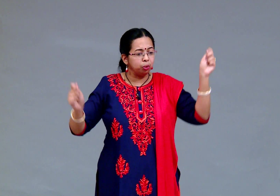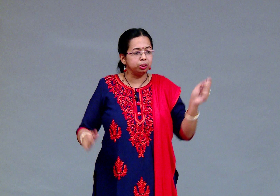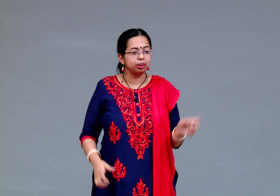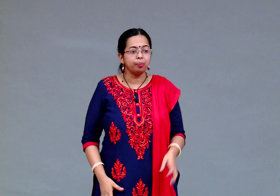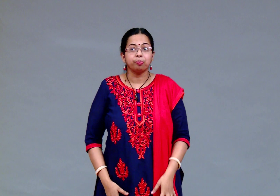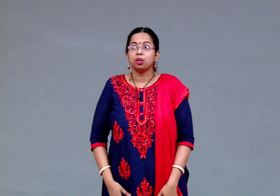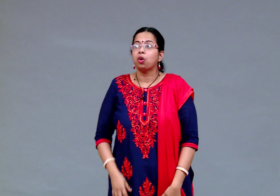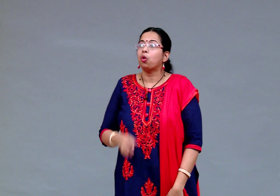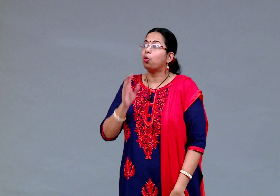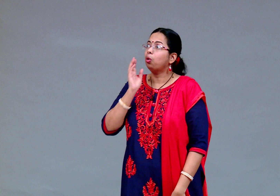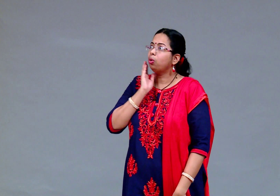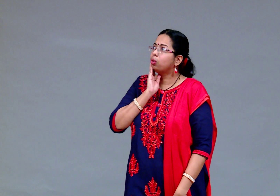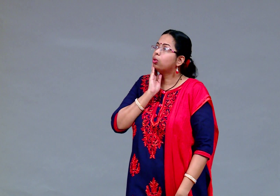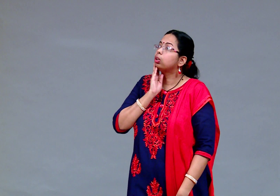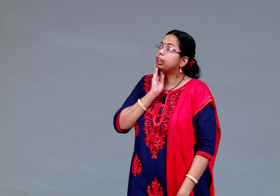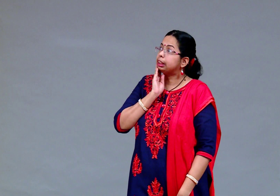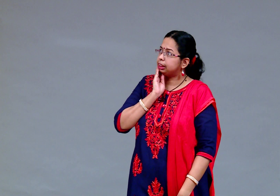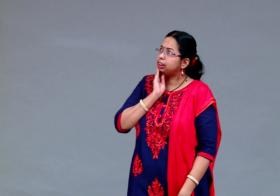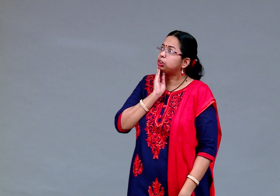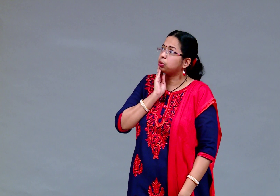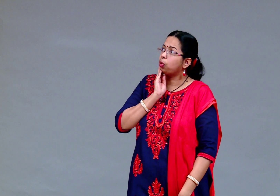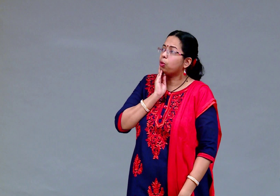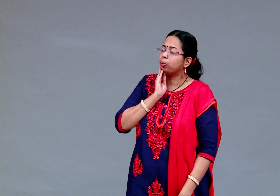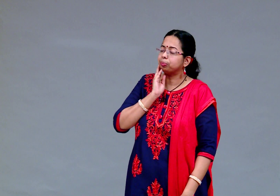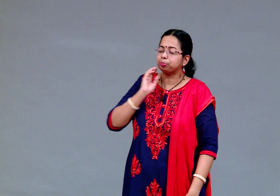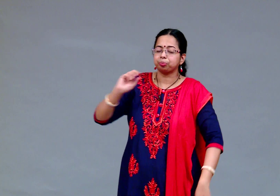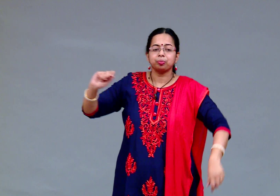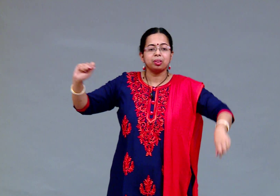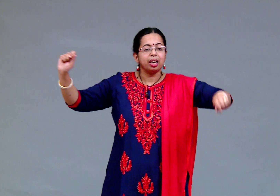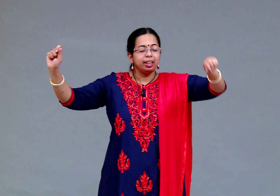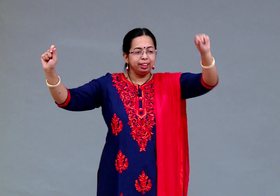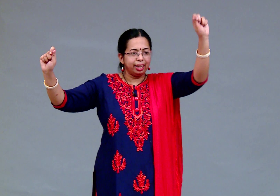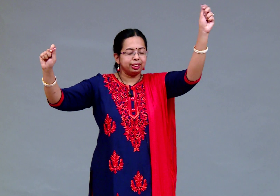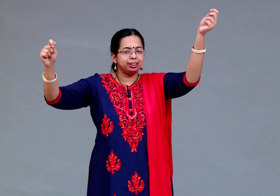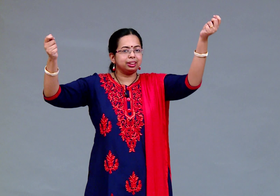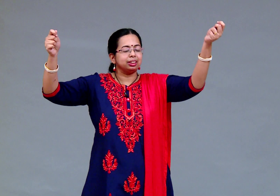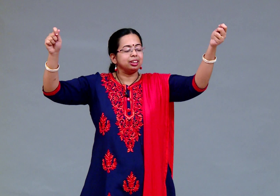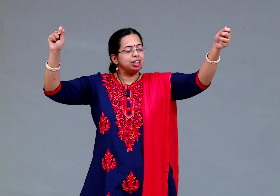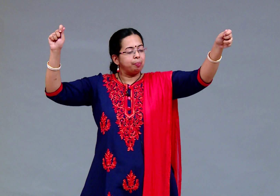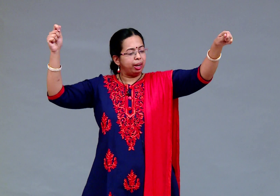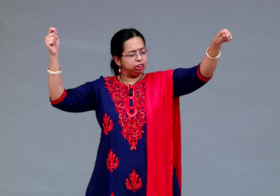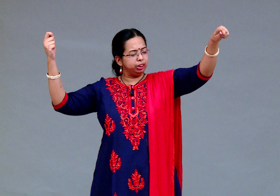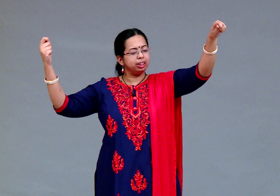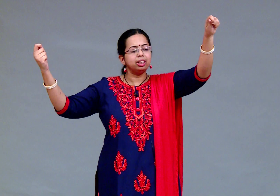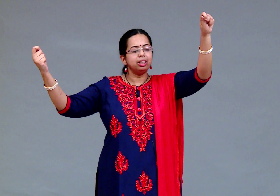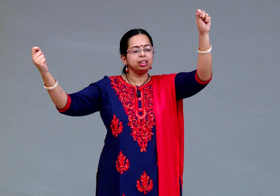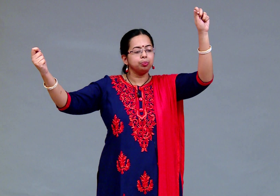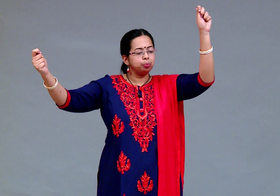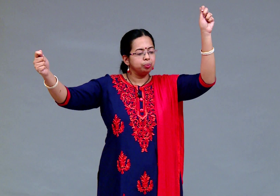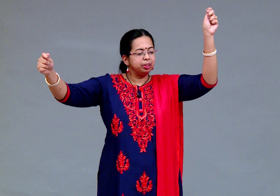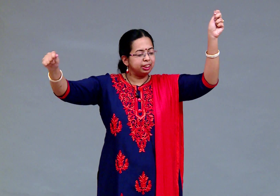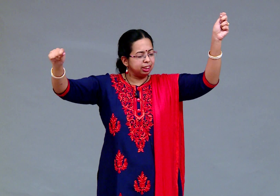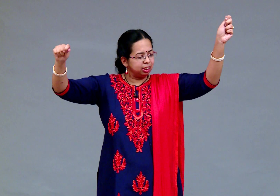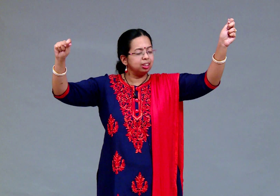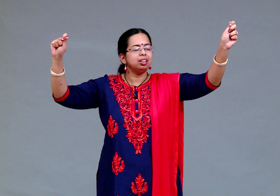oh is it so yes my dear little girl